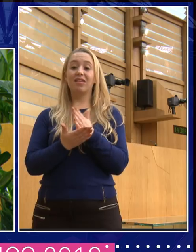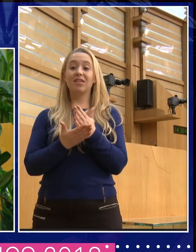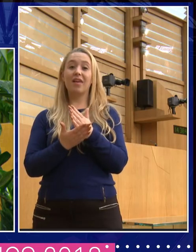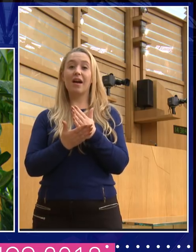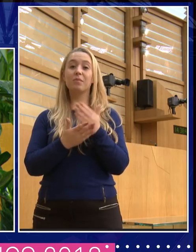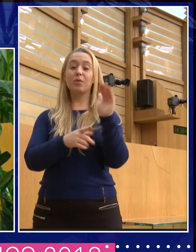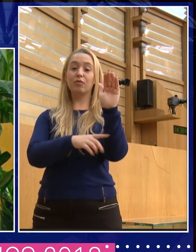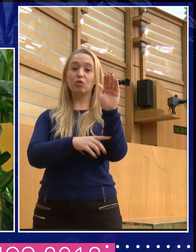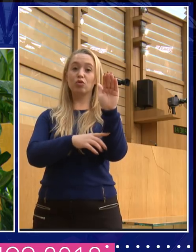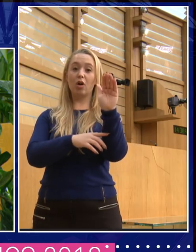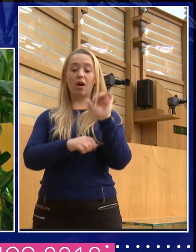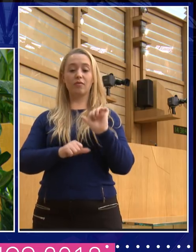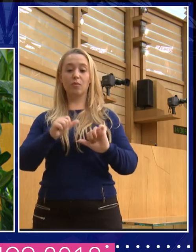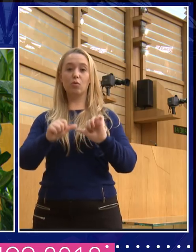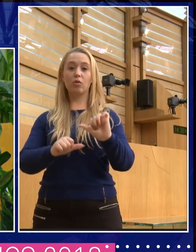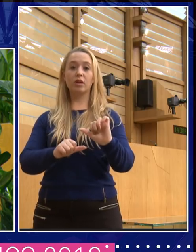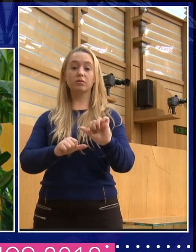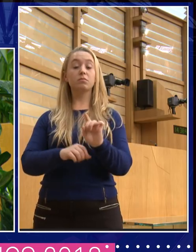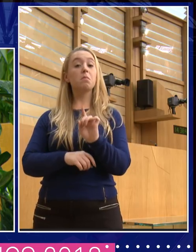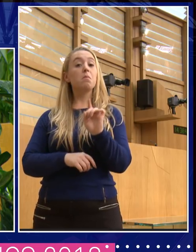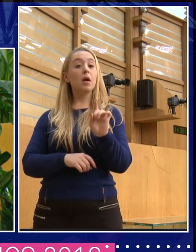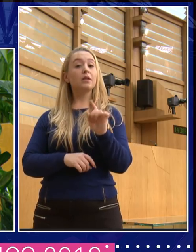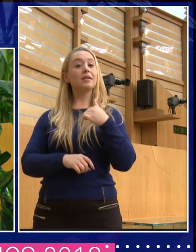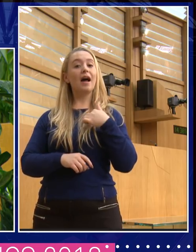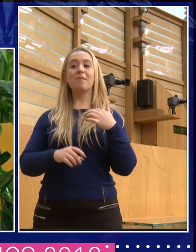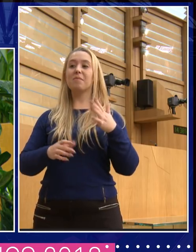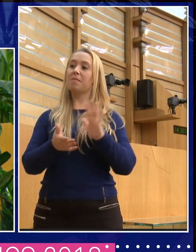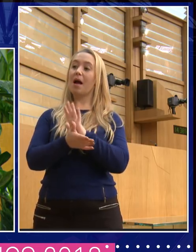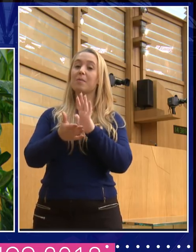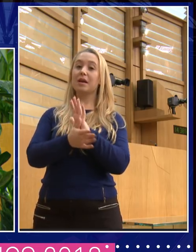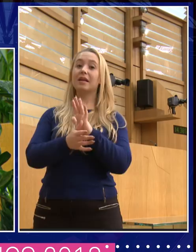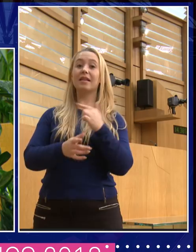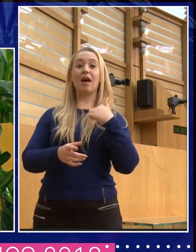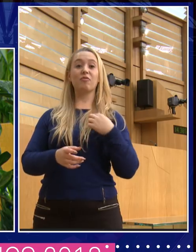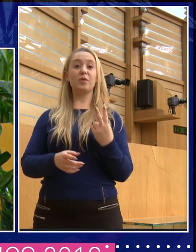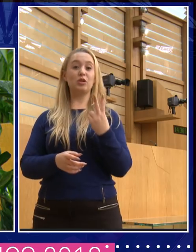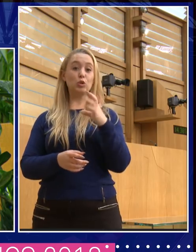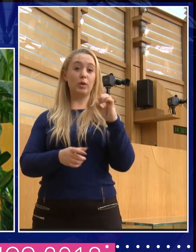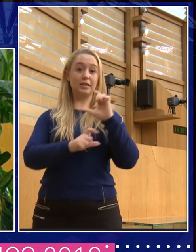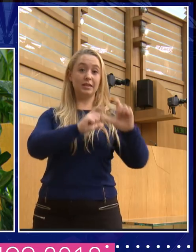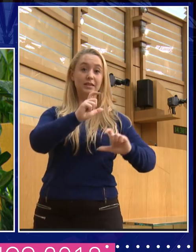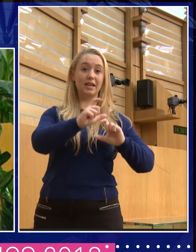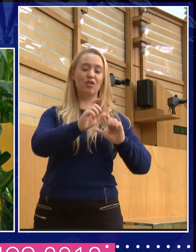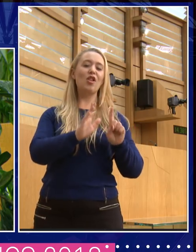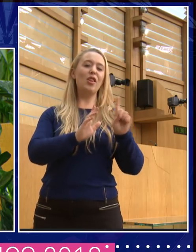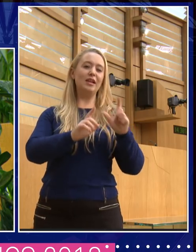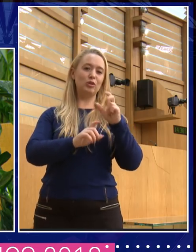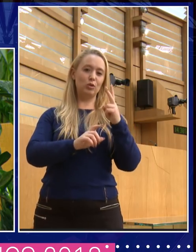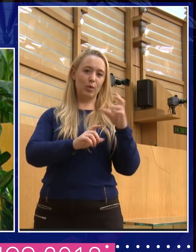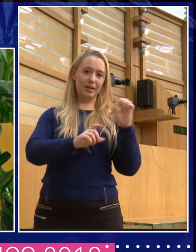I'm, you know, I celebrate the fact that I've lived over the late 20th and early 21st century, because I don't think there's, you know, there's never been